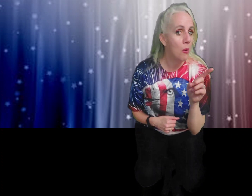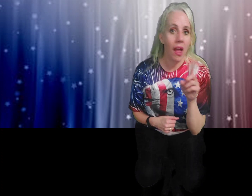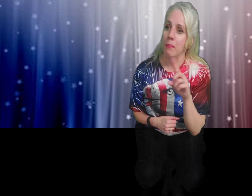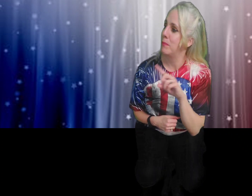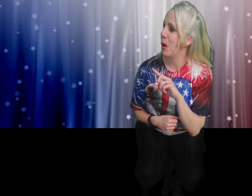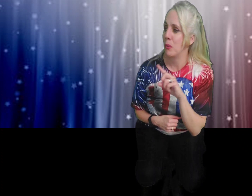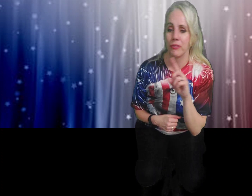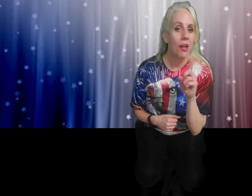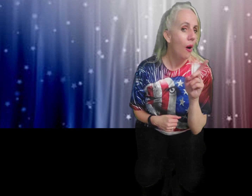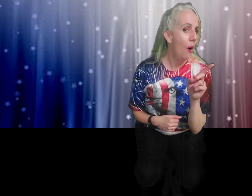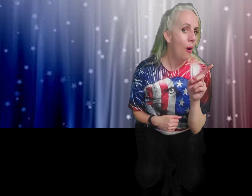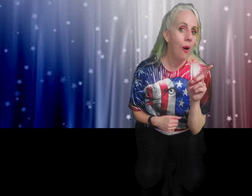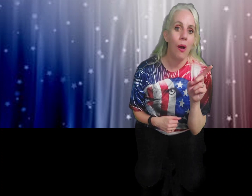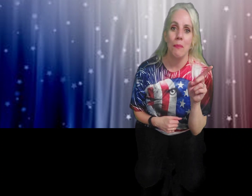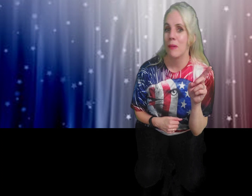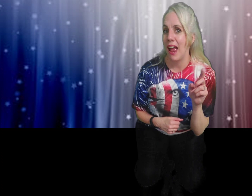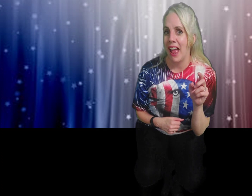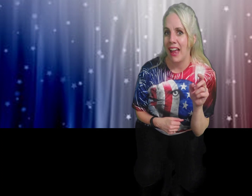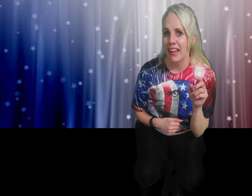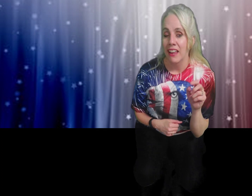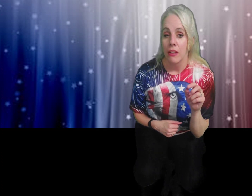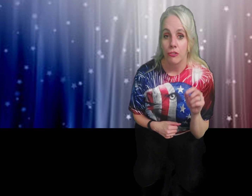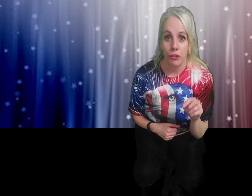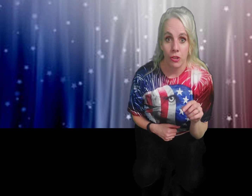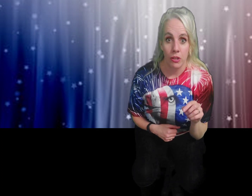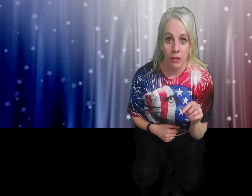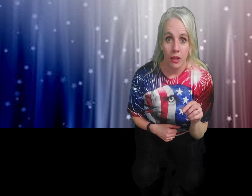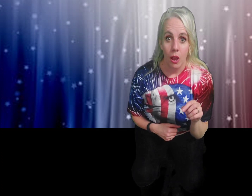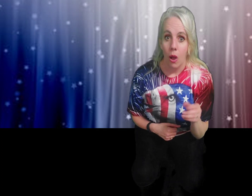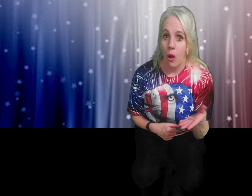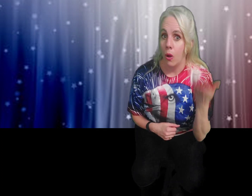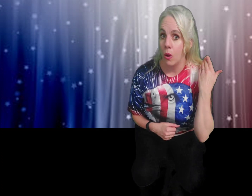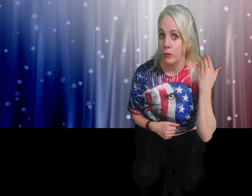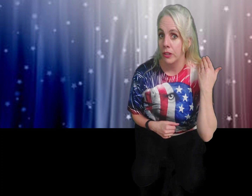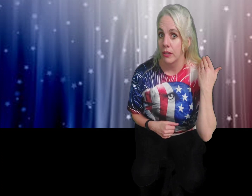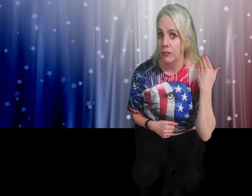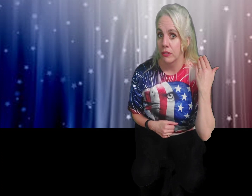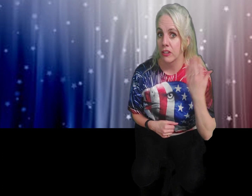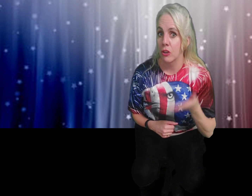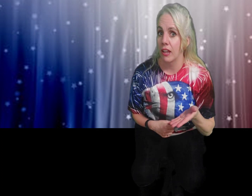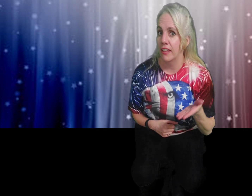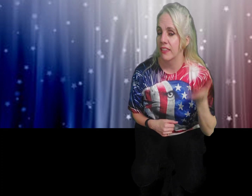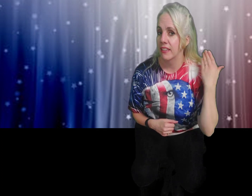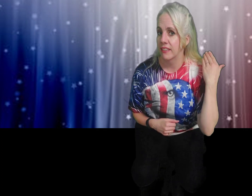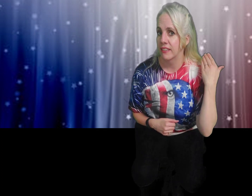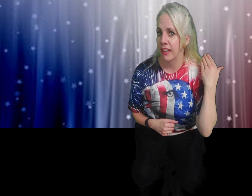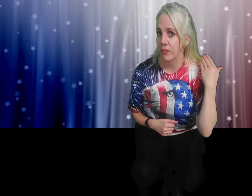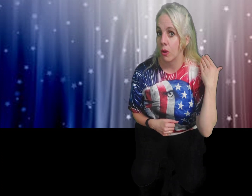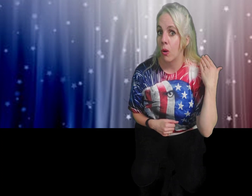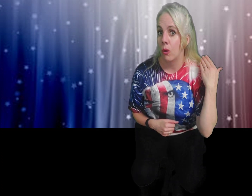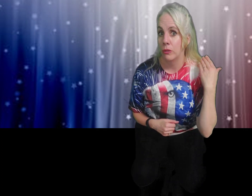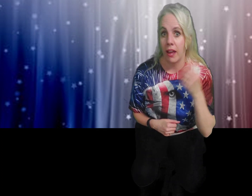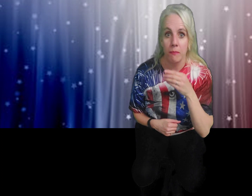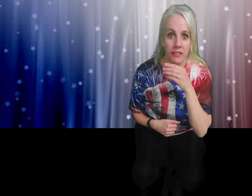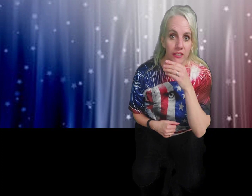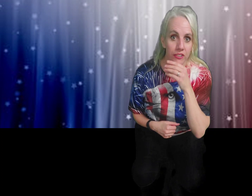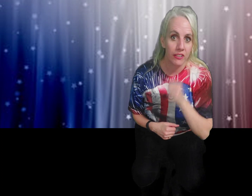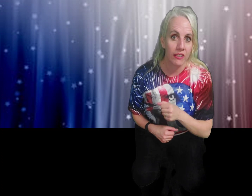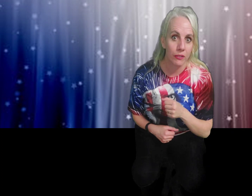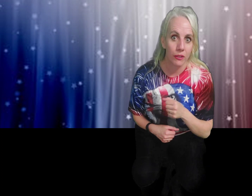a boast or brag. Should old... So, you can go like this and say it's old. I've been teaching the kids